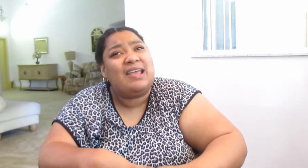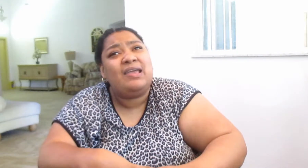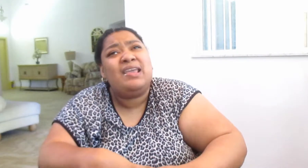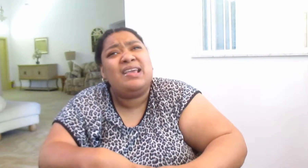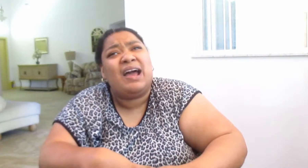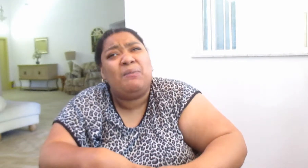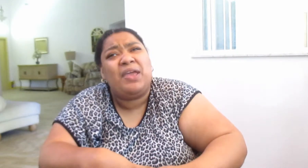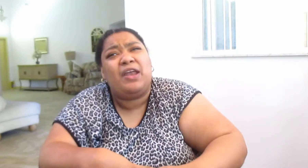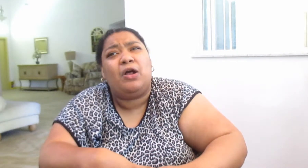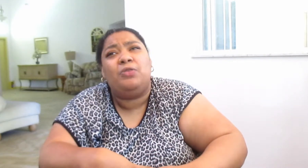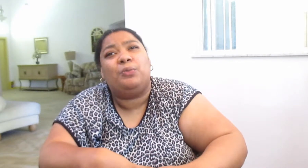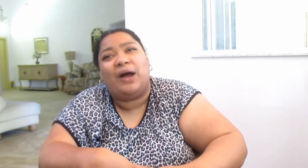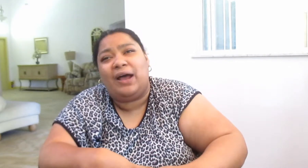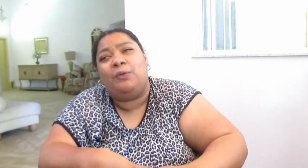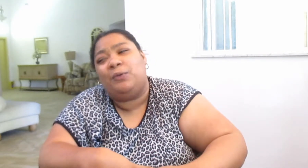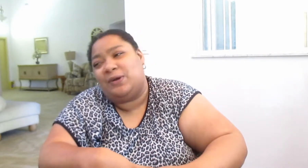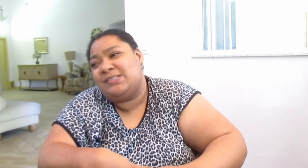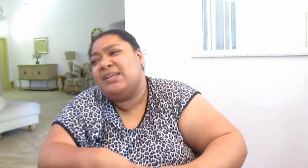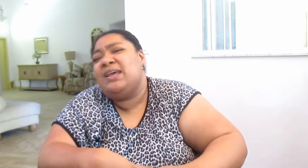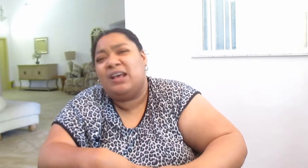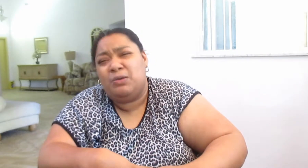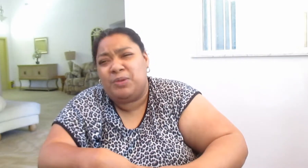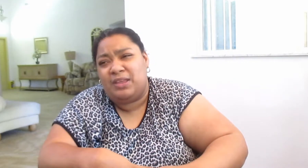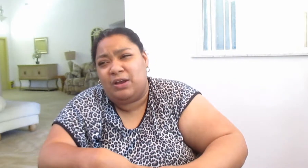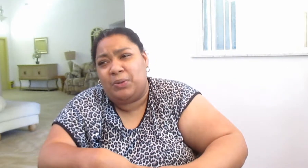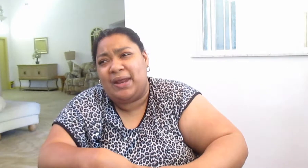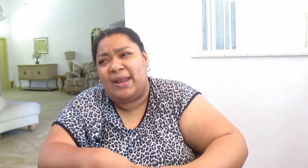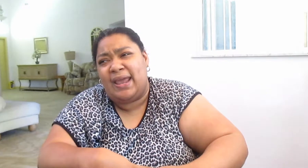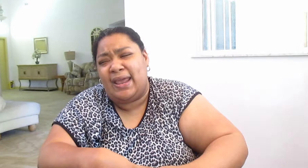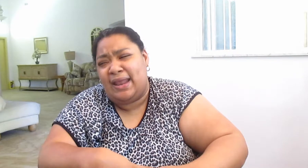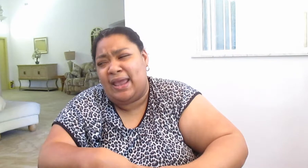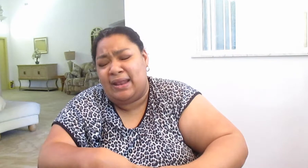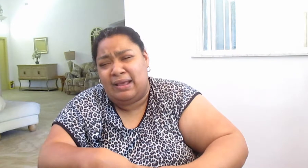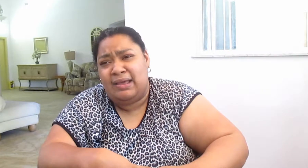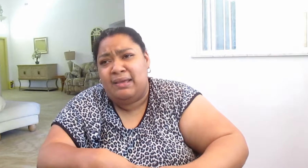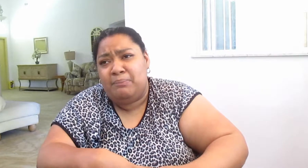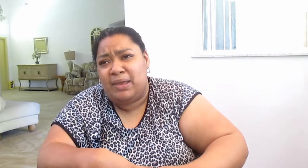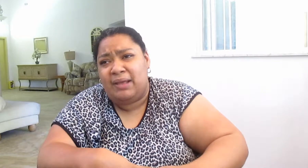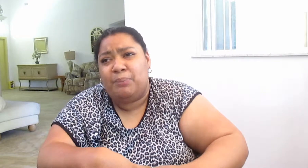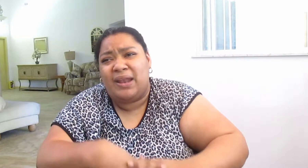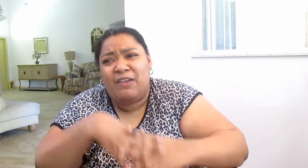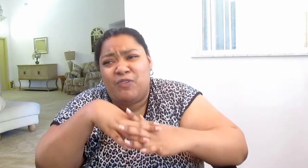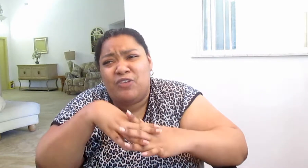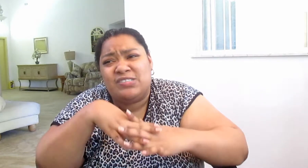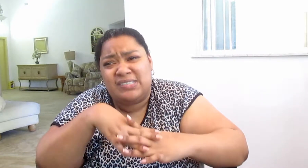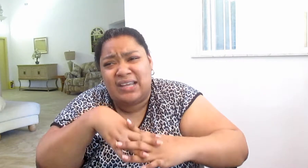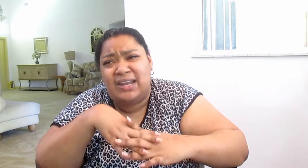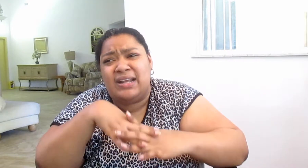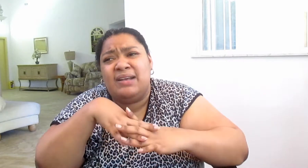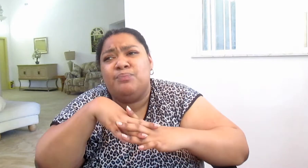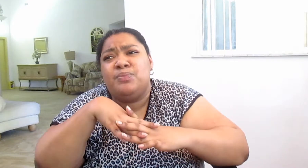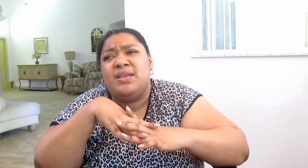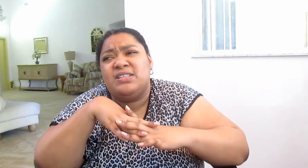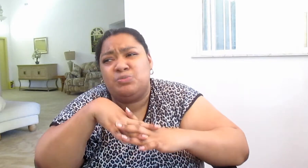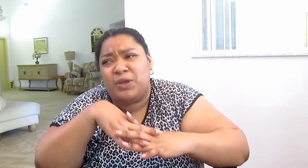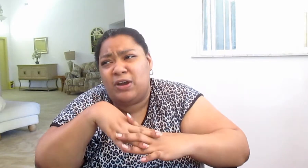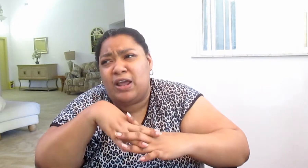that, that he coming in on the wild horse, he'll be there in a minute. But if you've seen Spirited